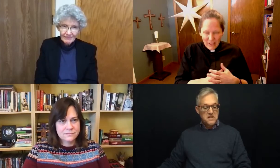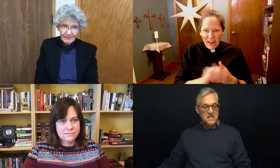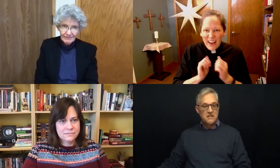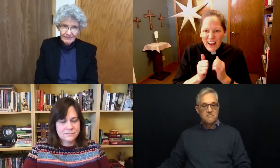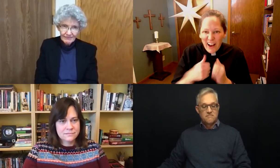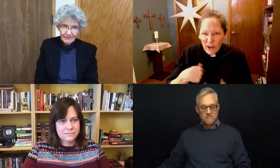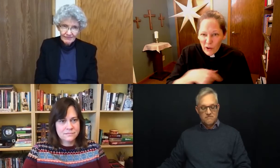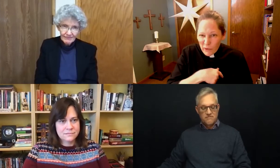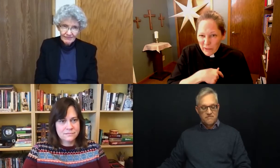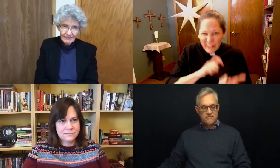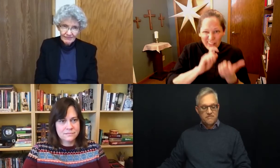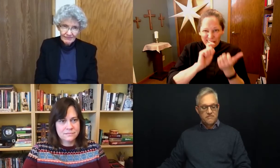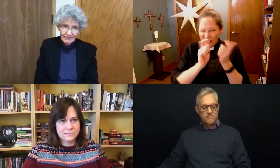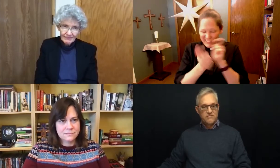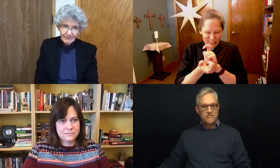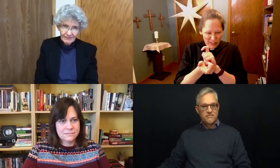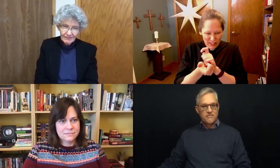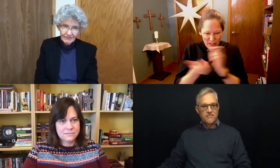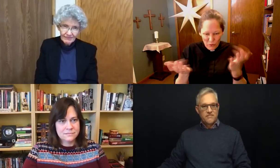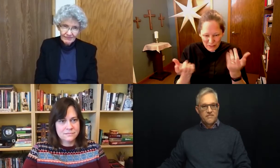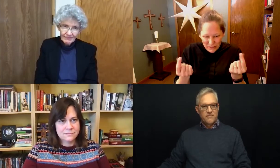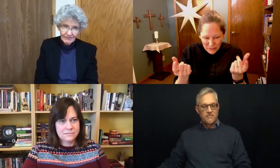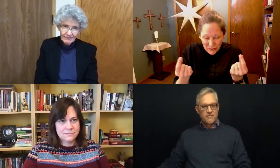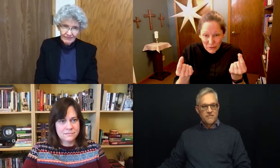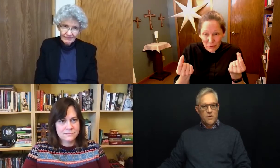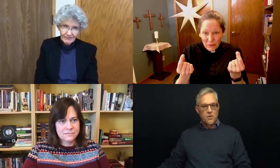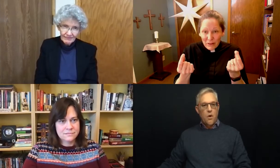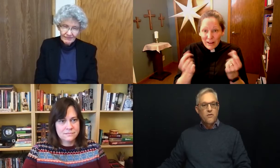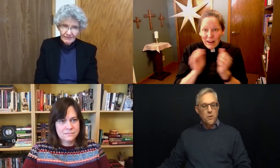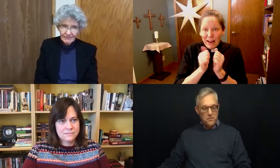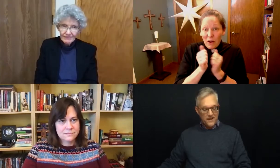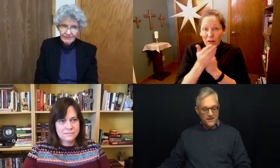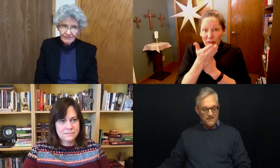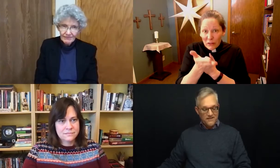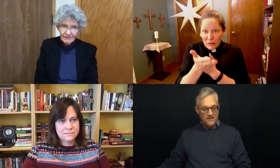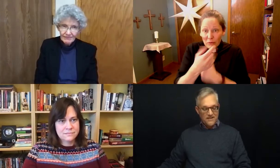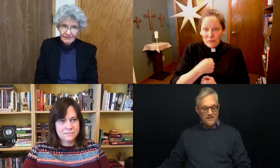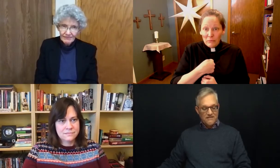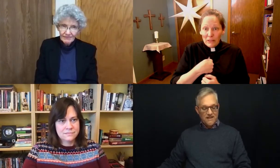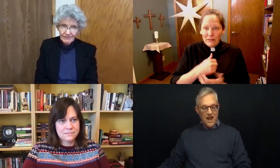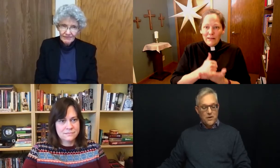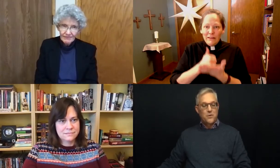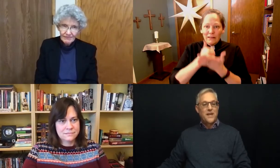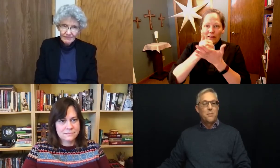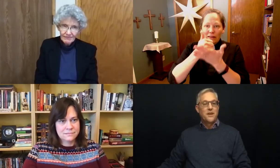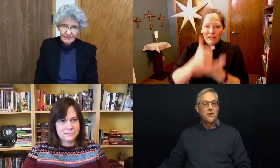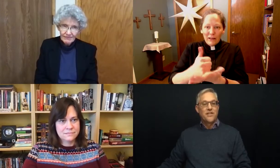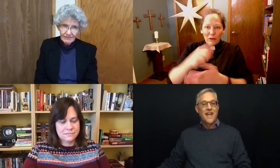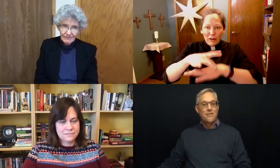overwhelming. How can we help the earth laugh with